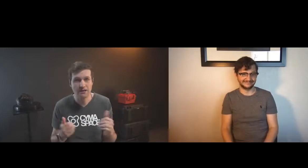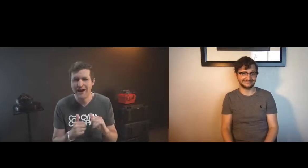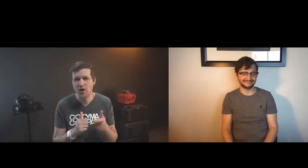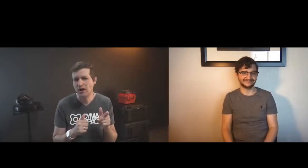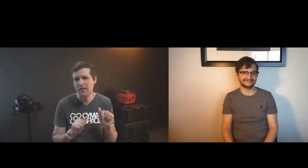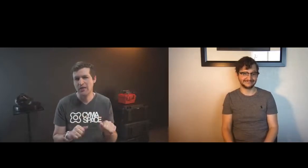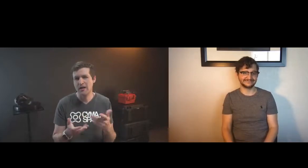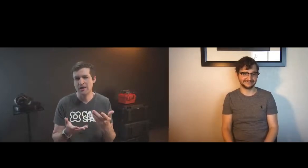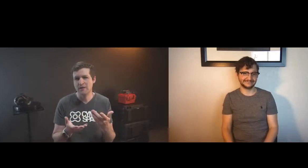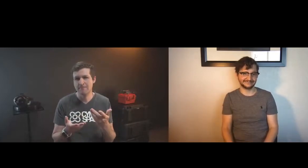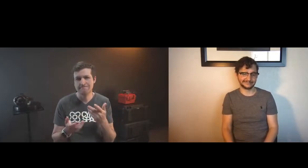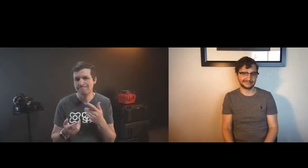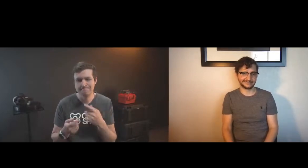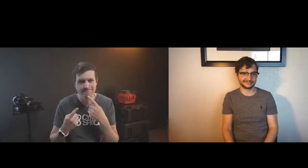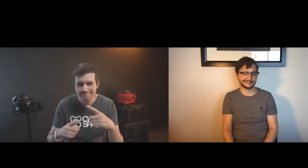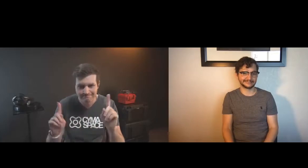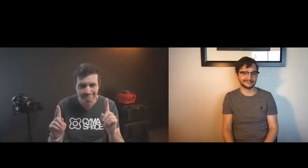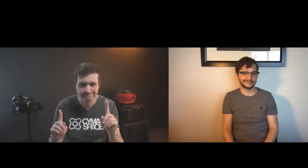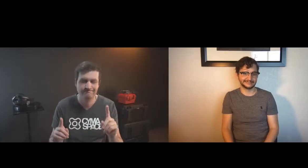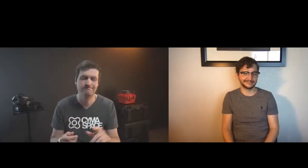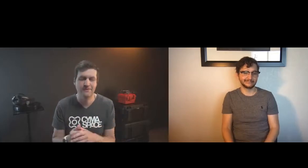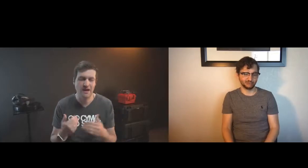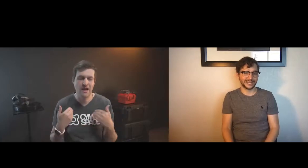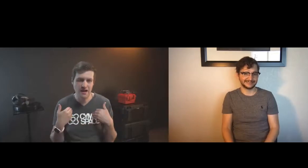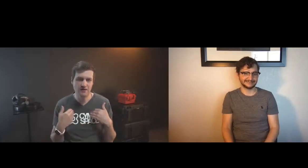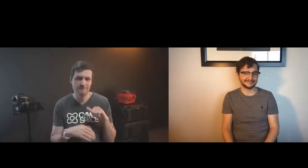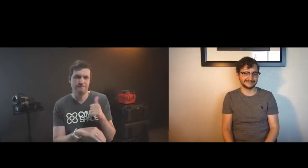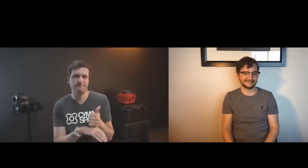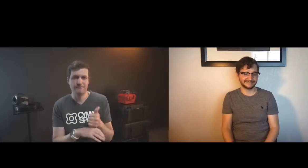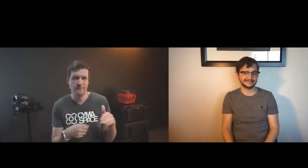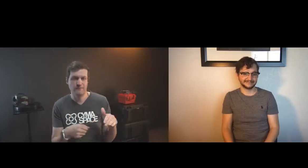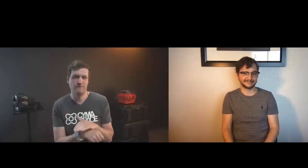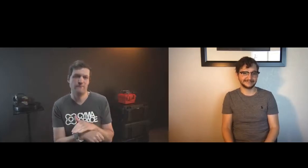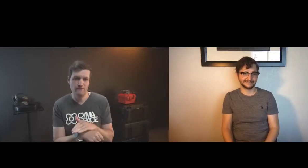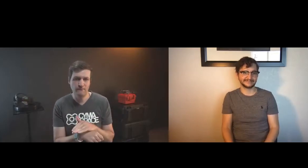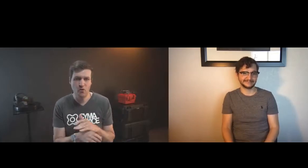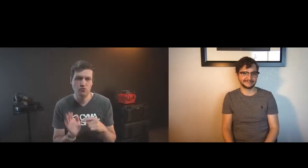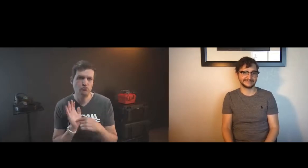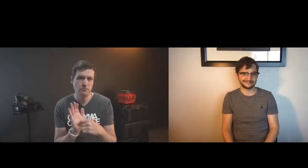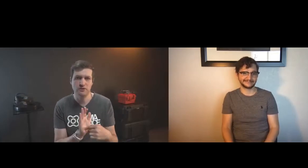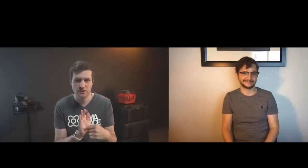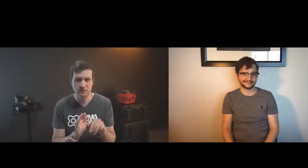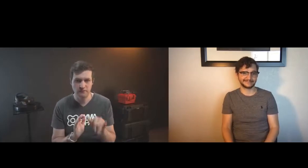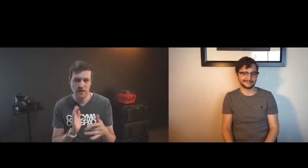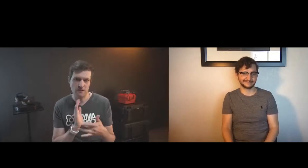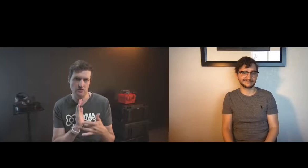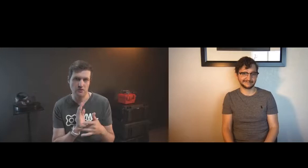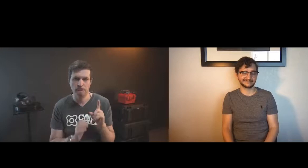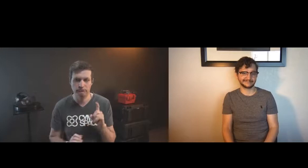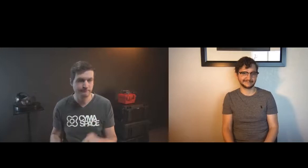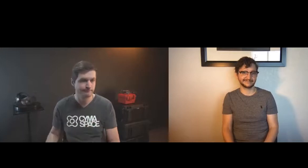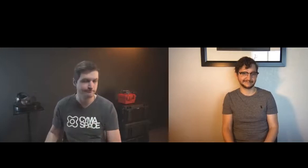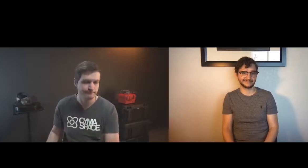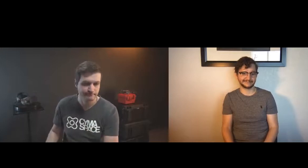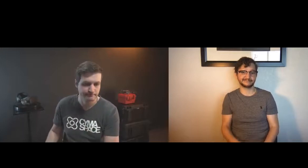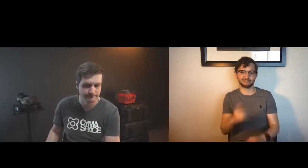right hearing people who don't know sign language aren't able to fully work in this